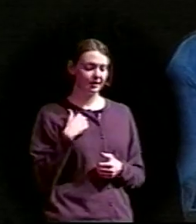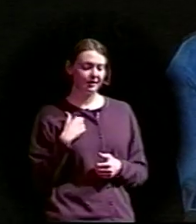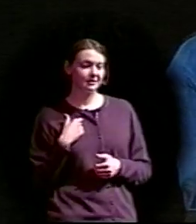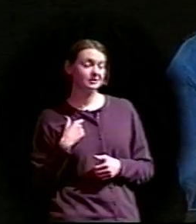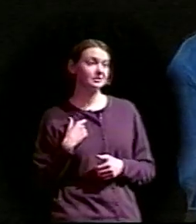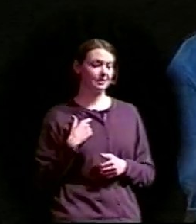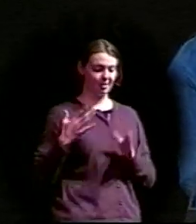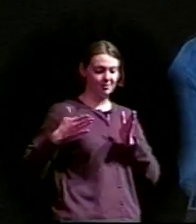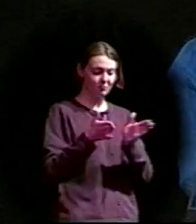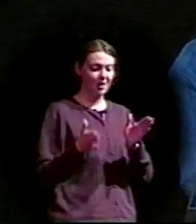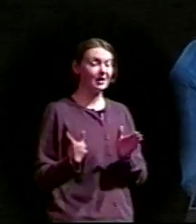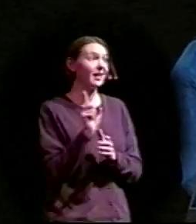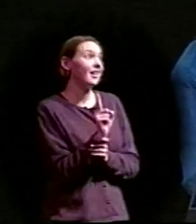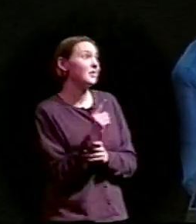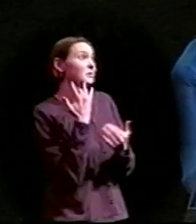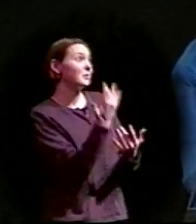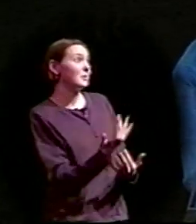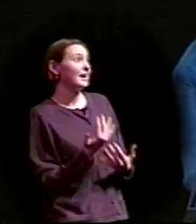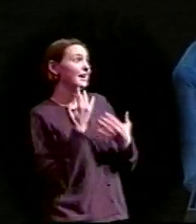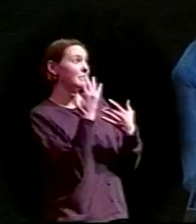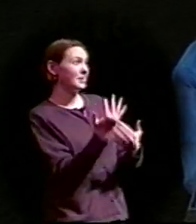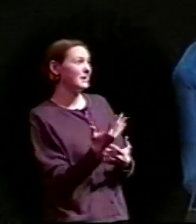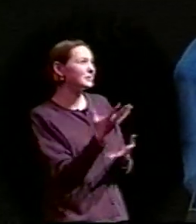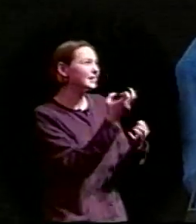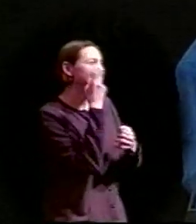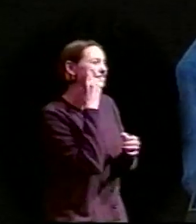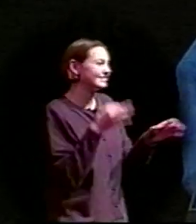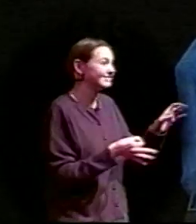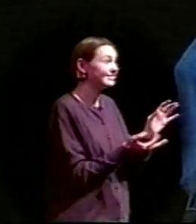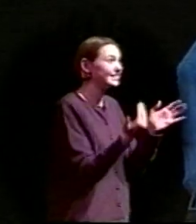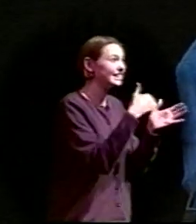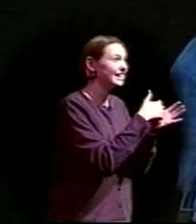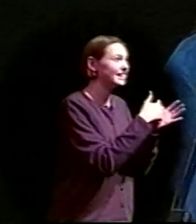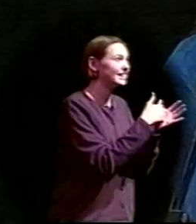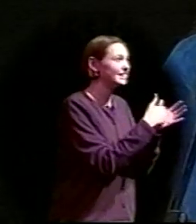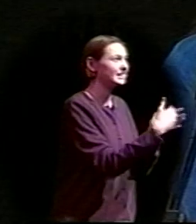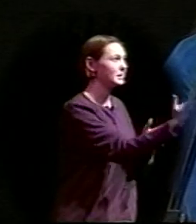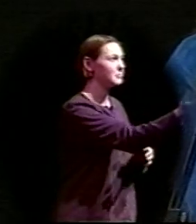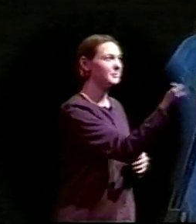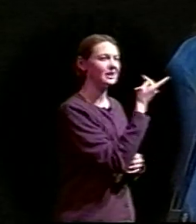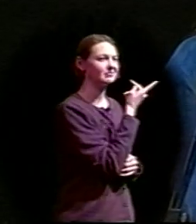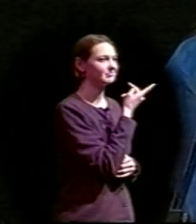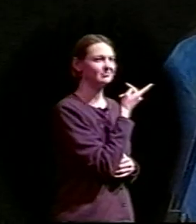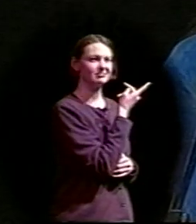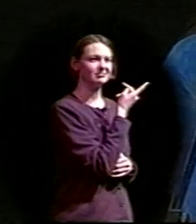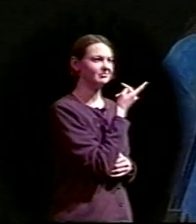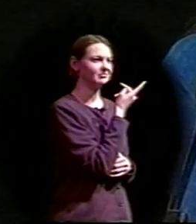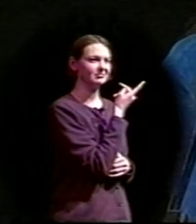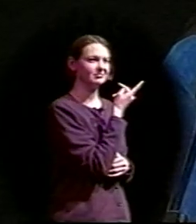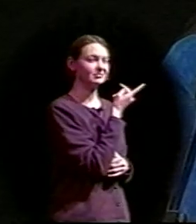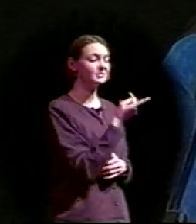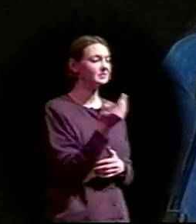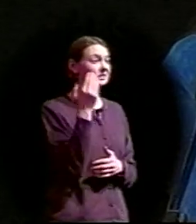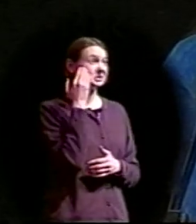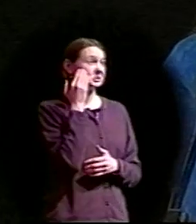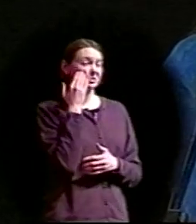to bring back those silver spurs. He did not come back. All she knew is that her father was gone.